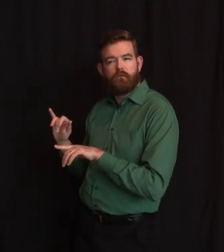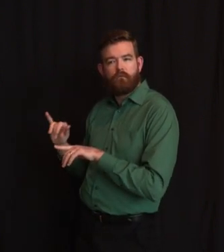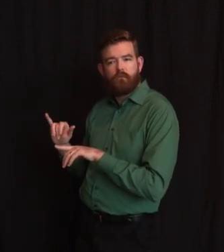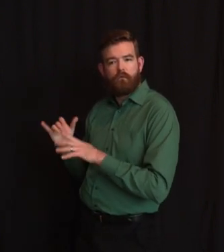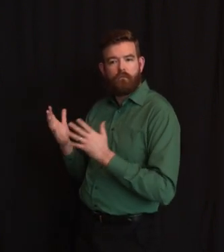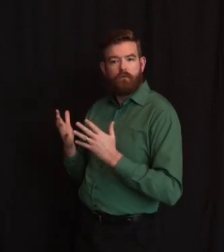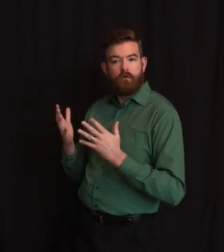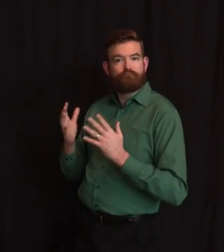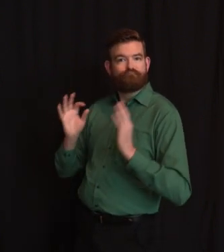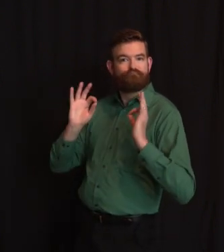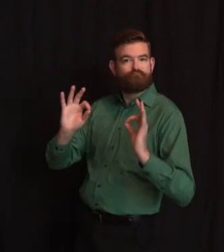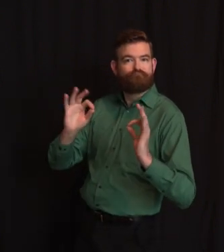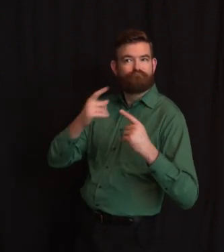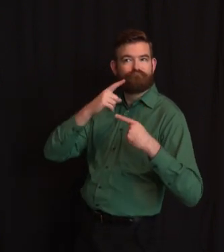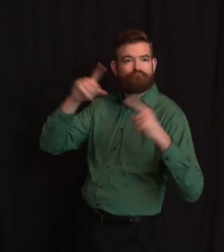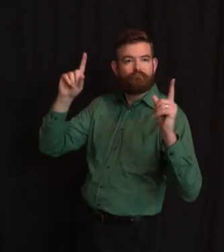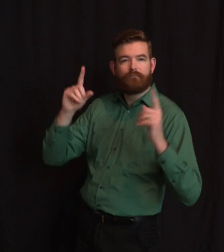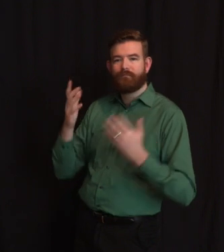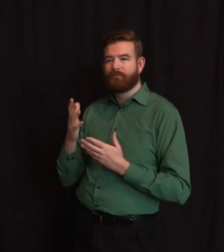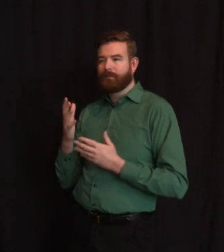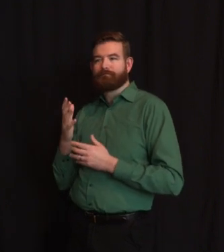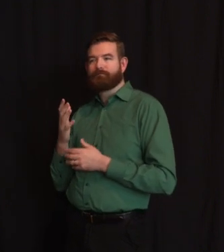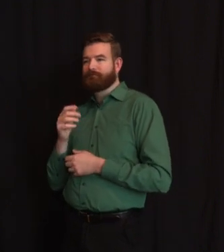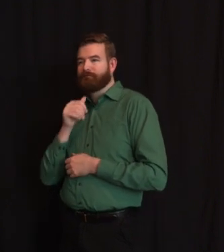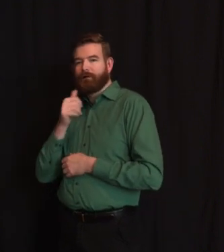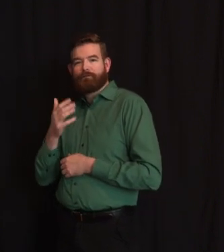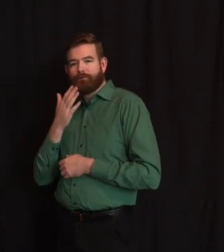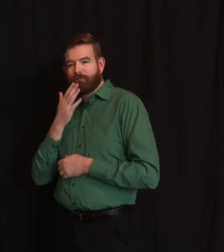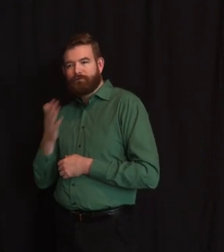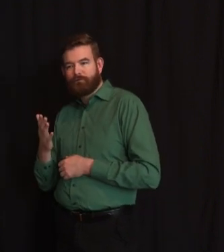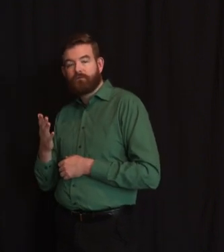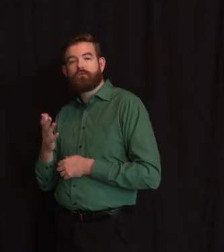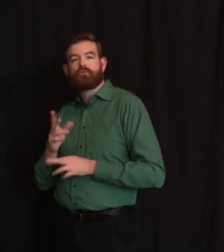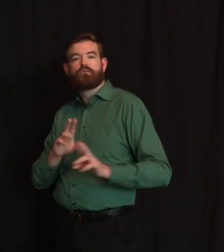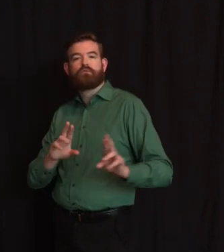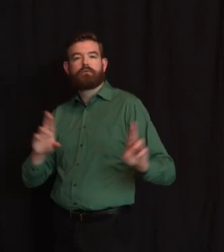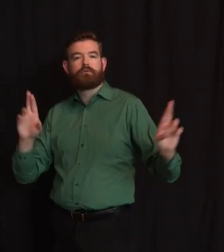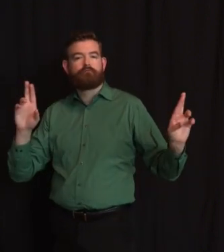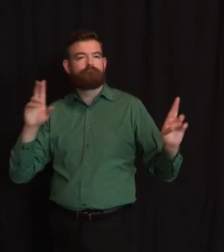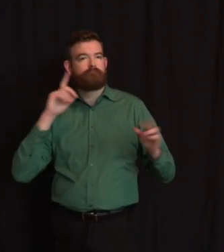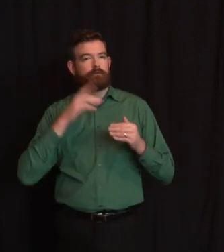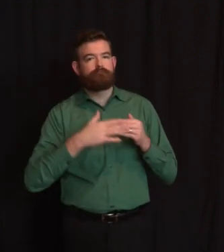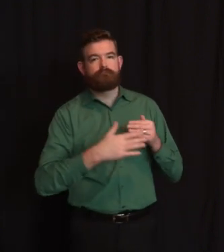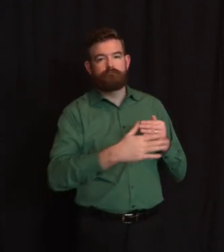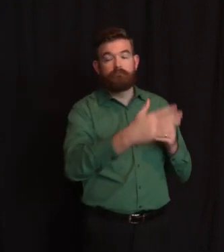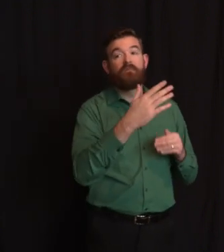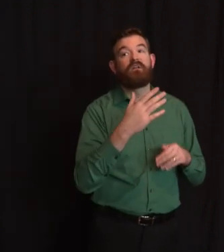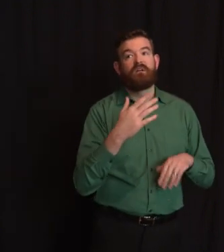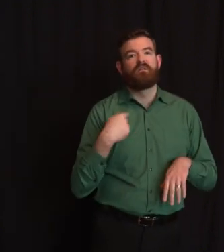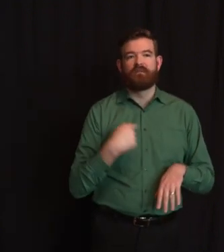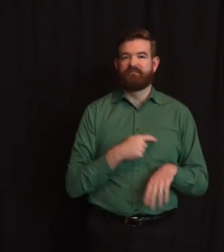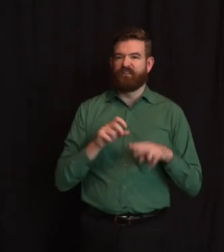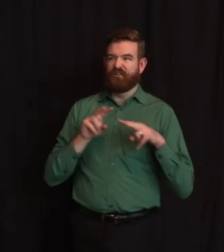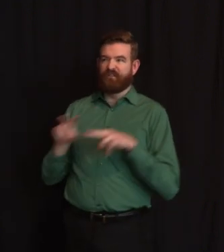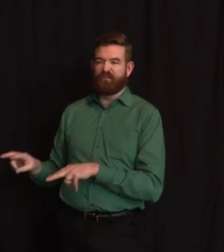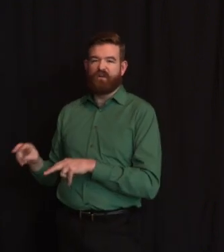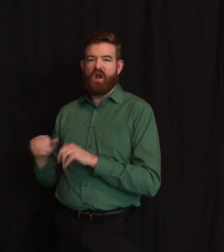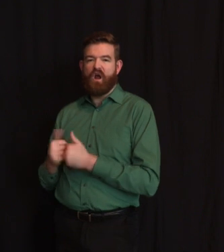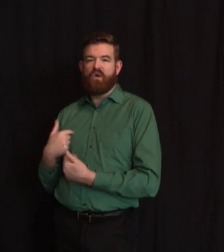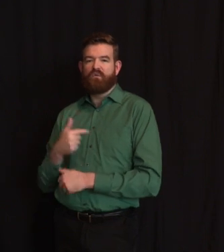not New Jersey, thank God, but a nursing home with 150 patients and two members of staff on duty. So this